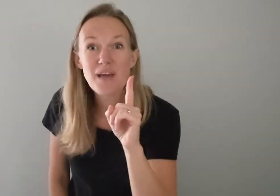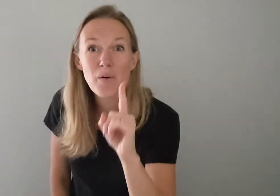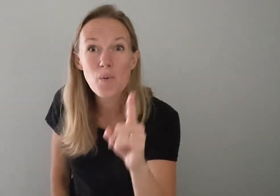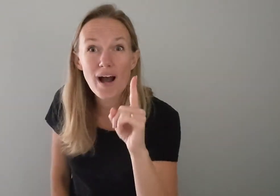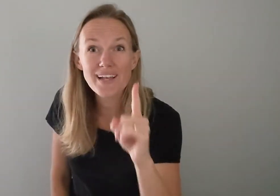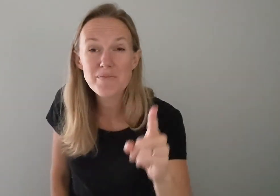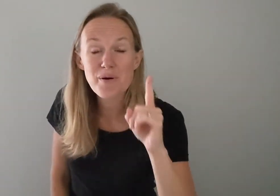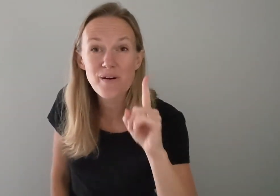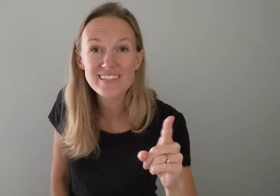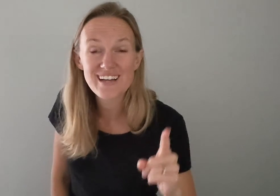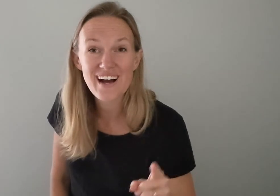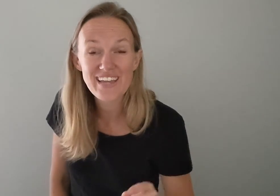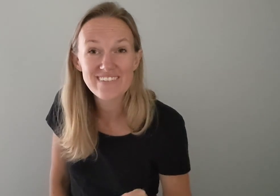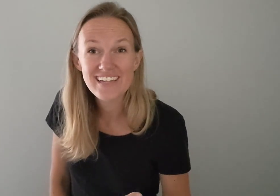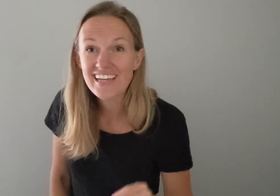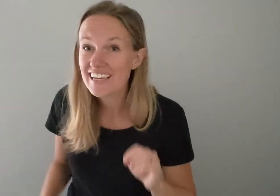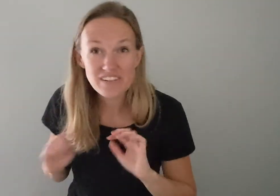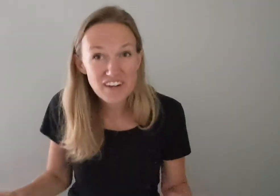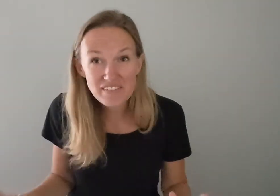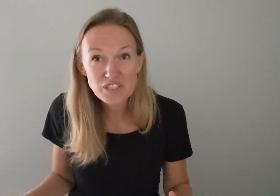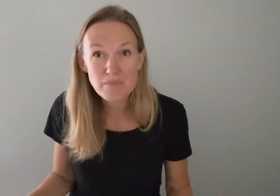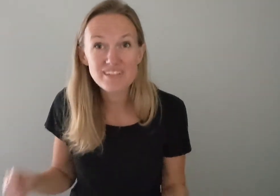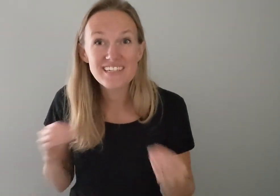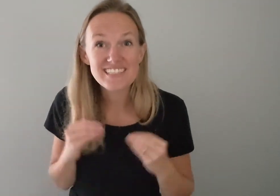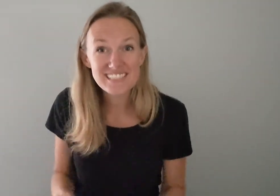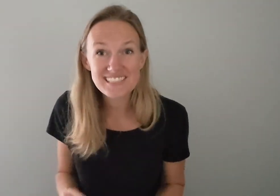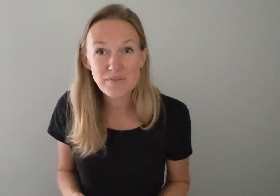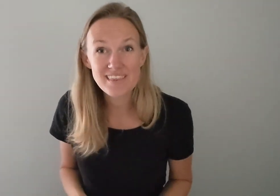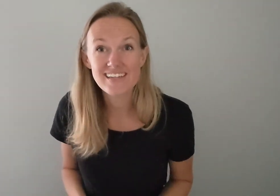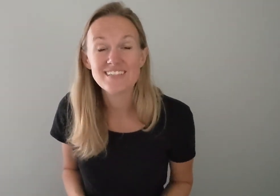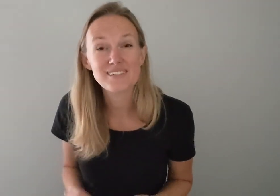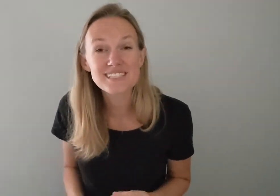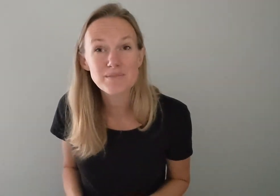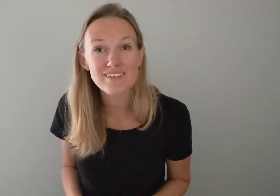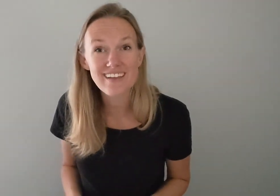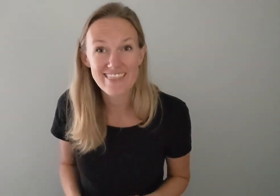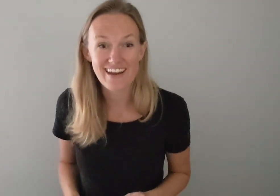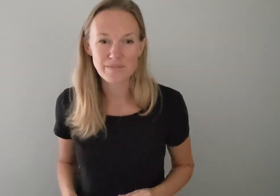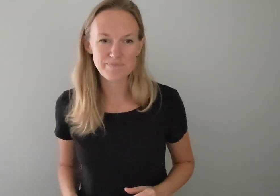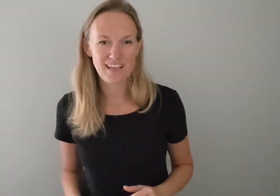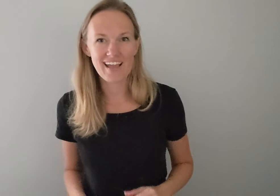that one more time even if you're having trouble just stick with it trust me you'll get there okay